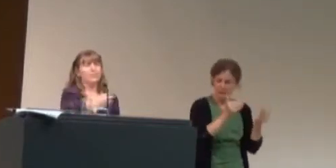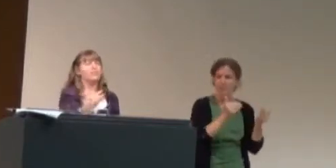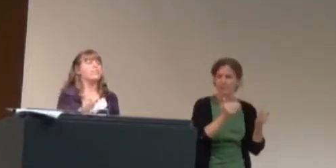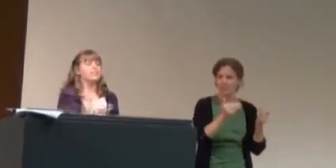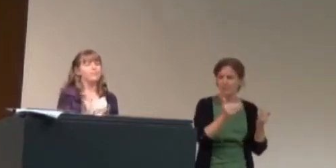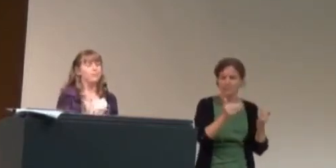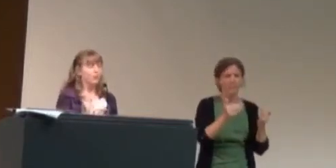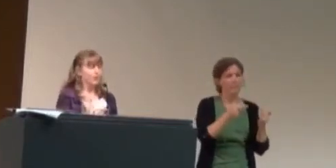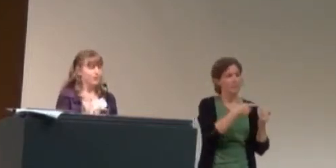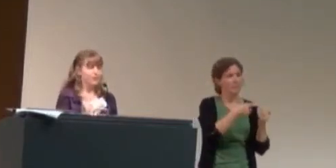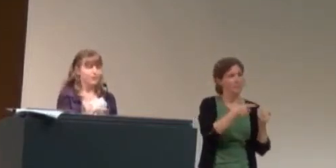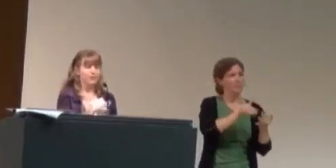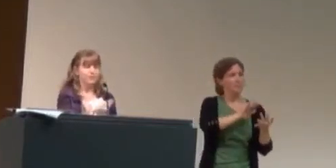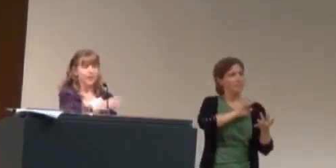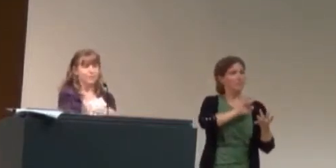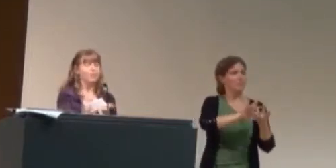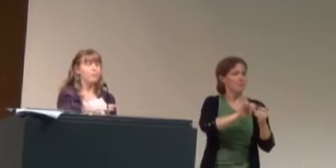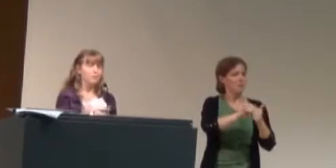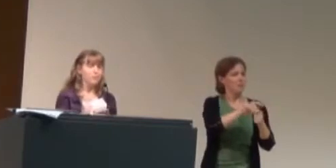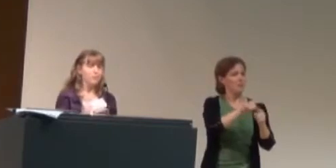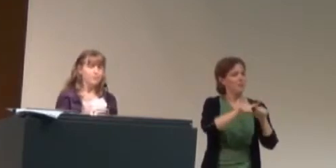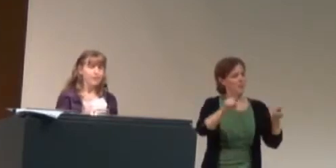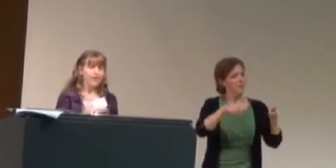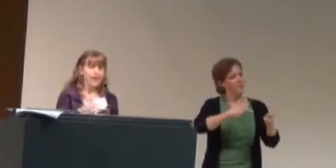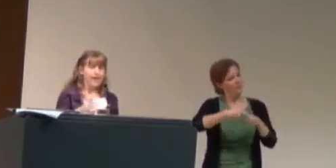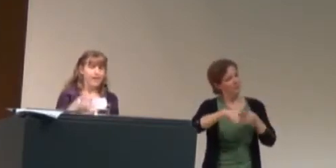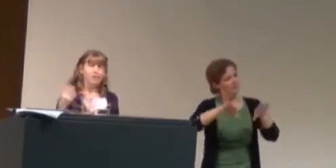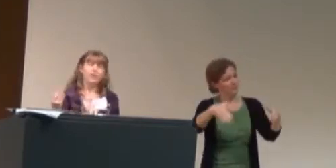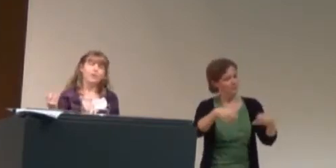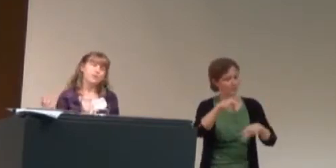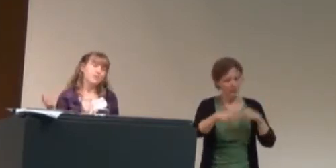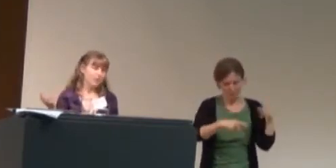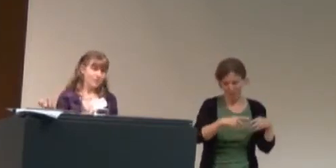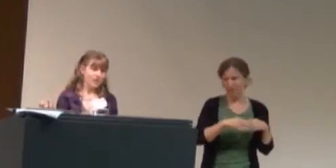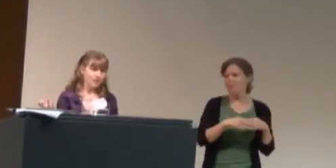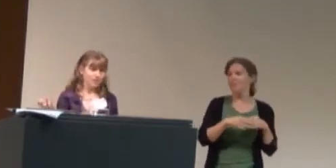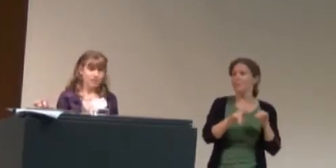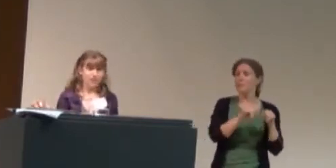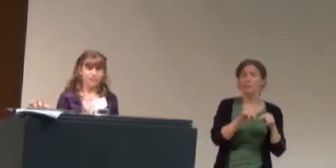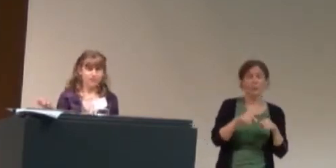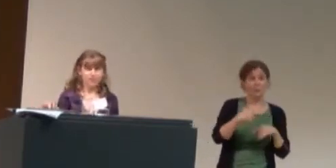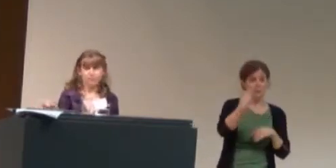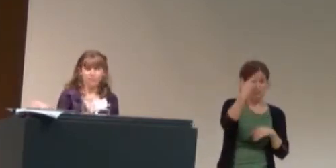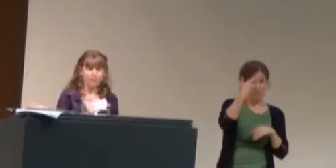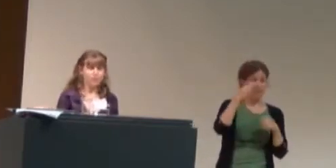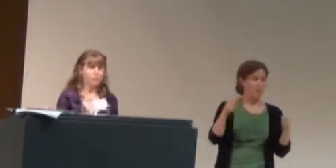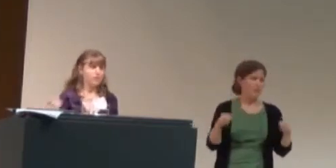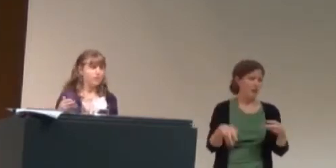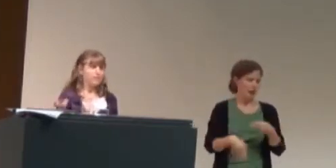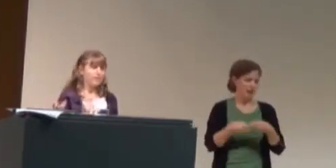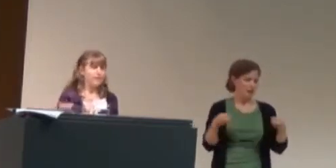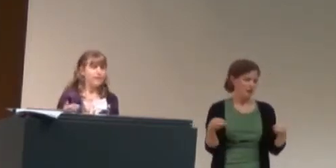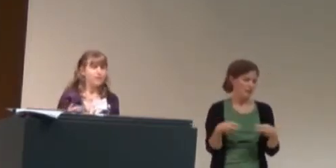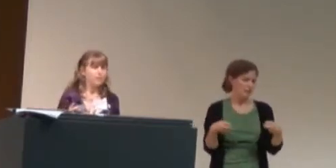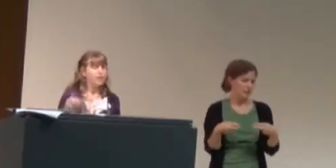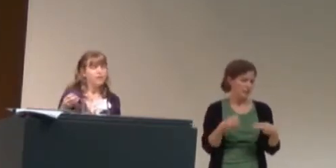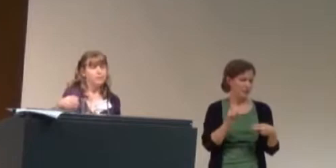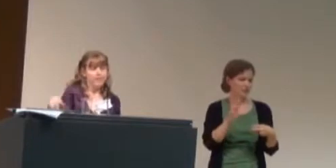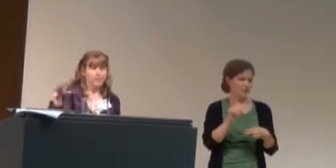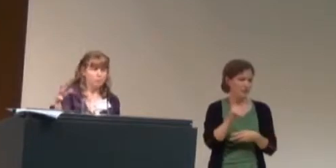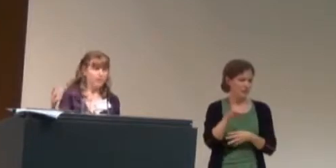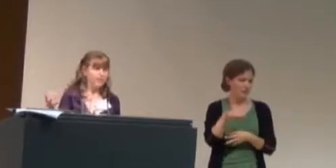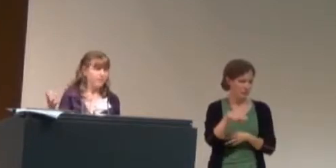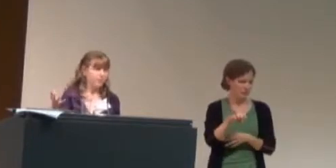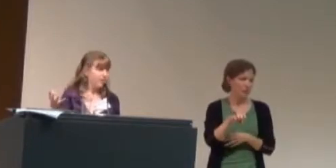it reaches a different, a different type of people. And you can also subtitle your videos on YouTube, which is something that I do